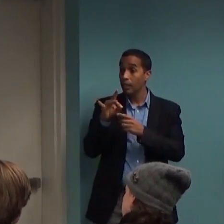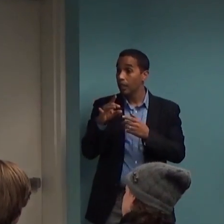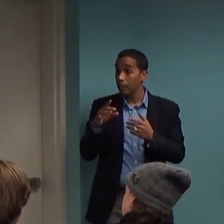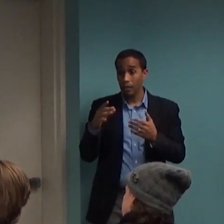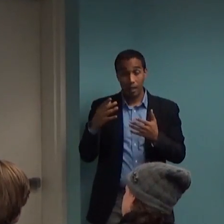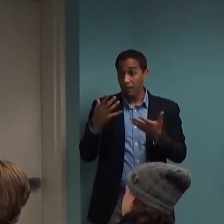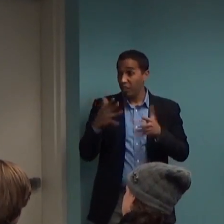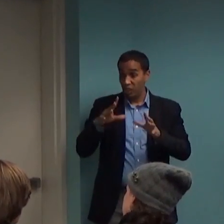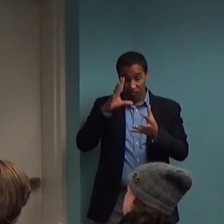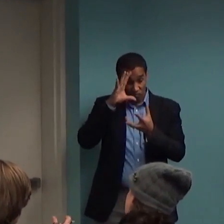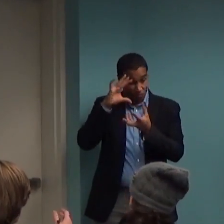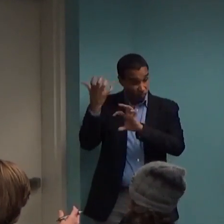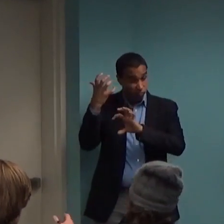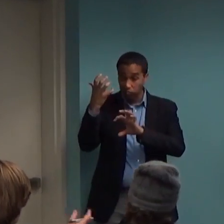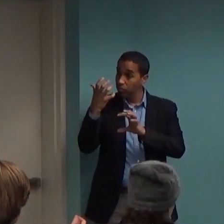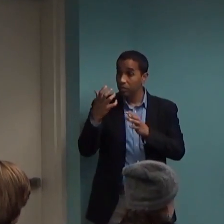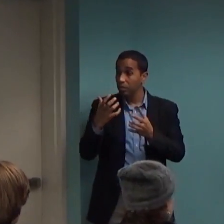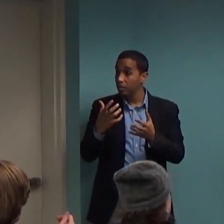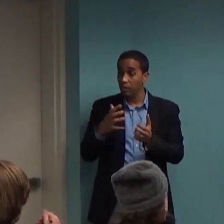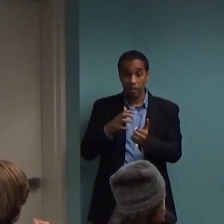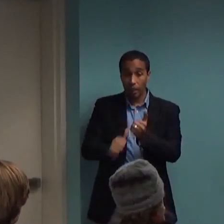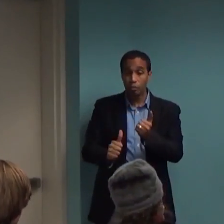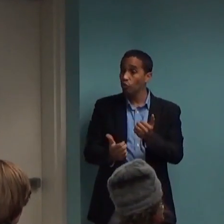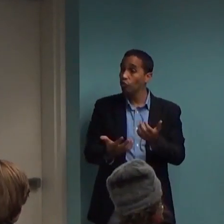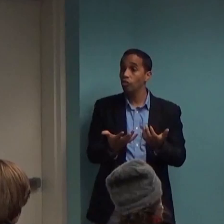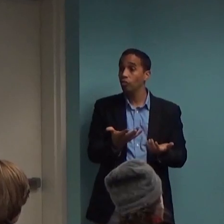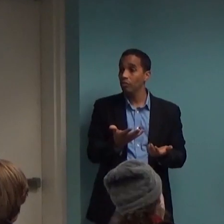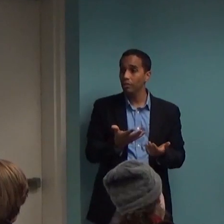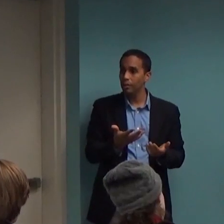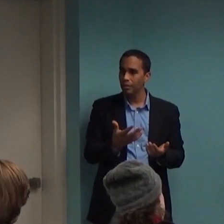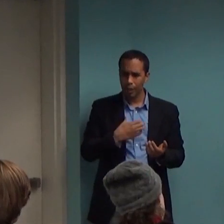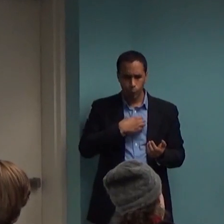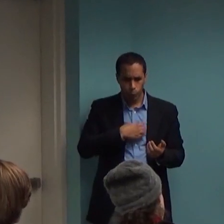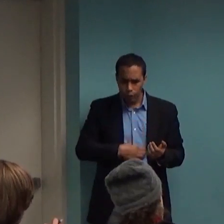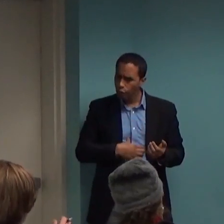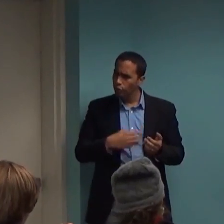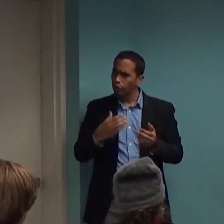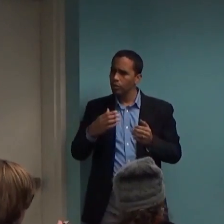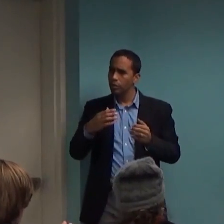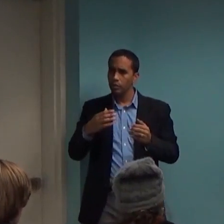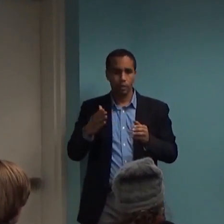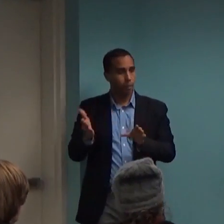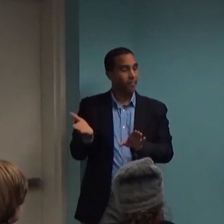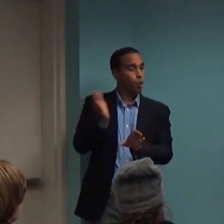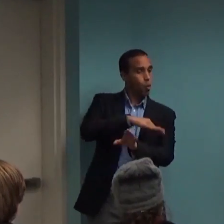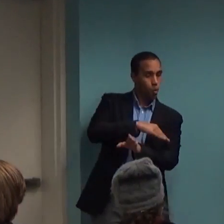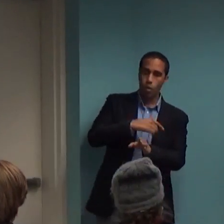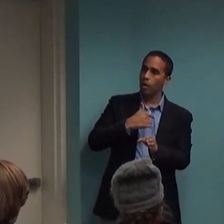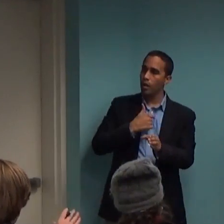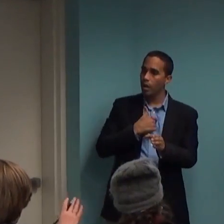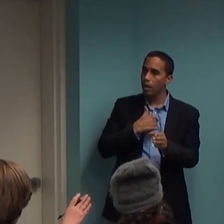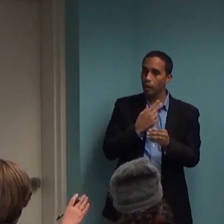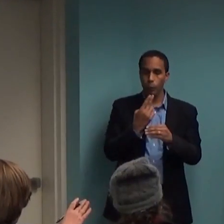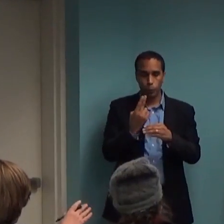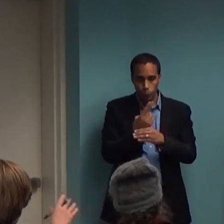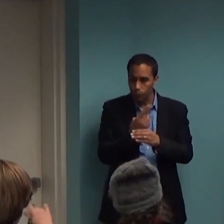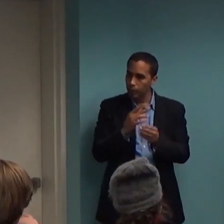damage. know, it was, had they taken earlier, smaller doses of the rest. And I agree that the other